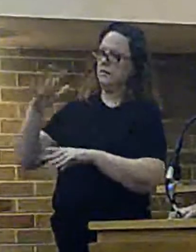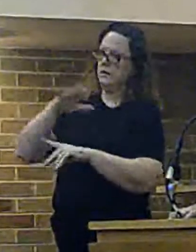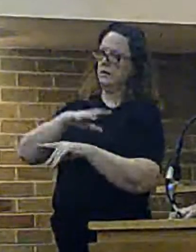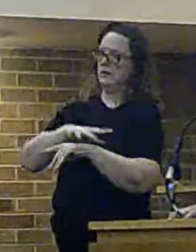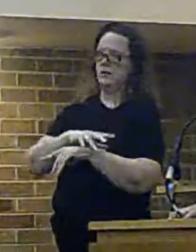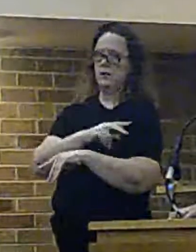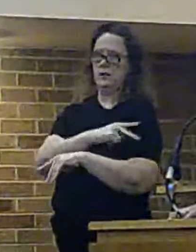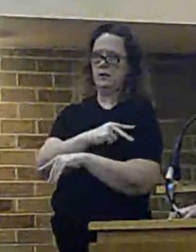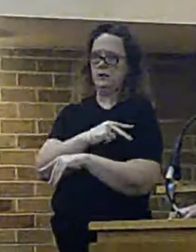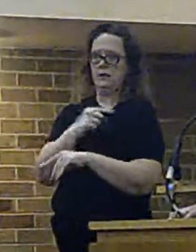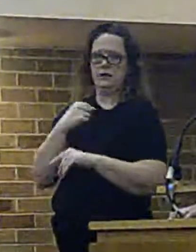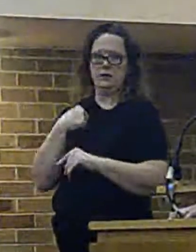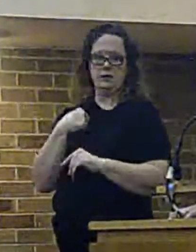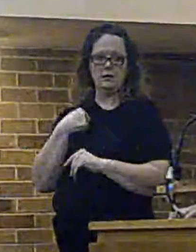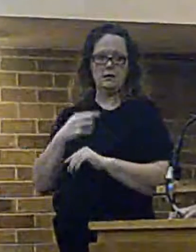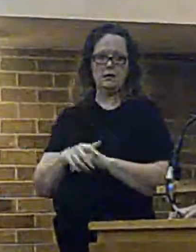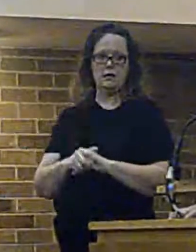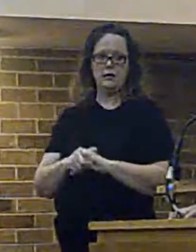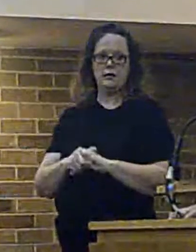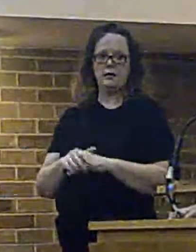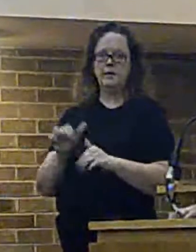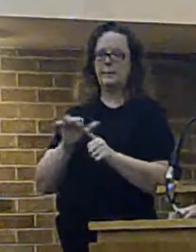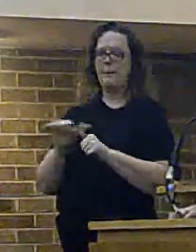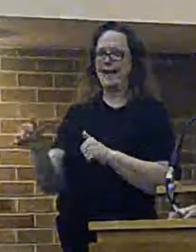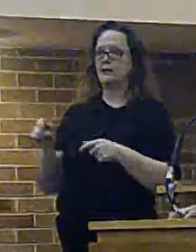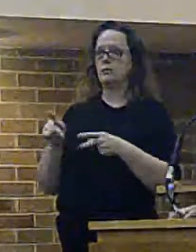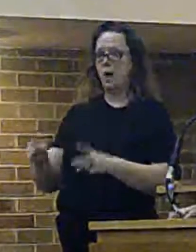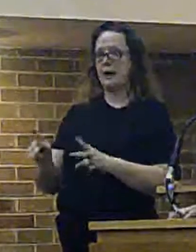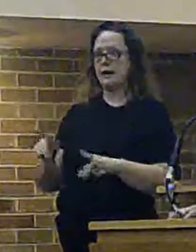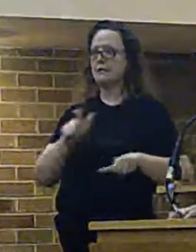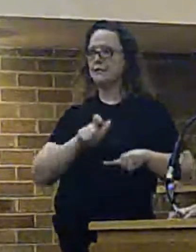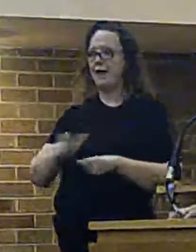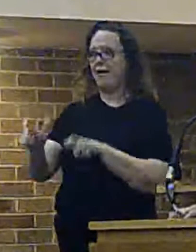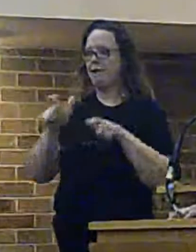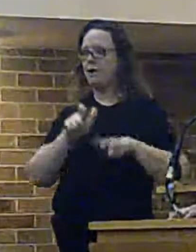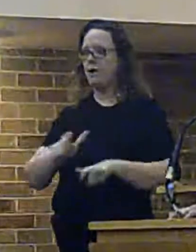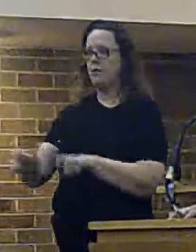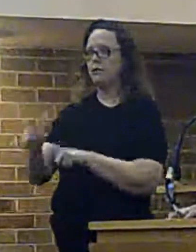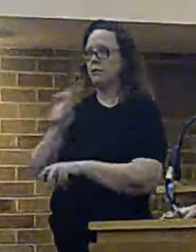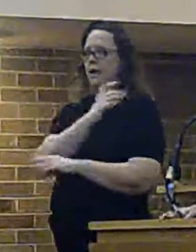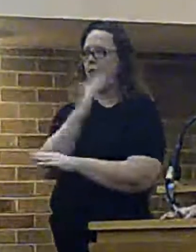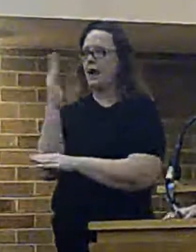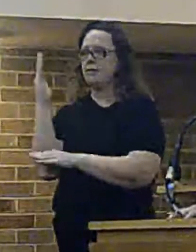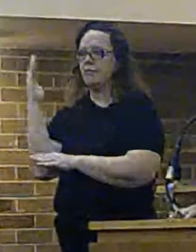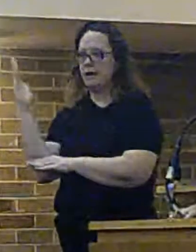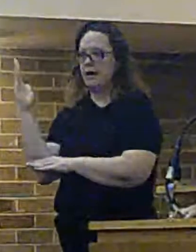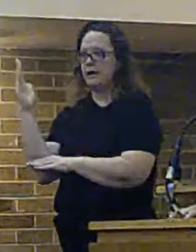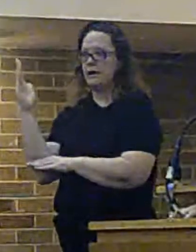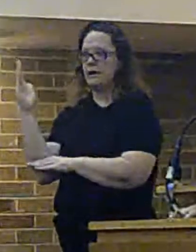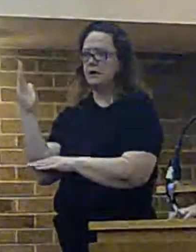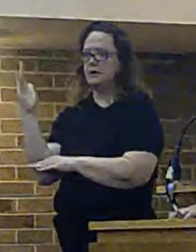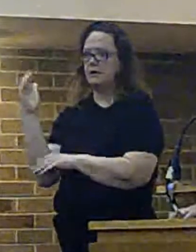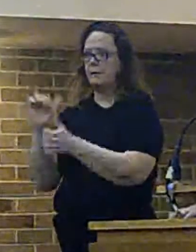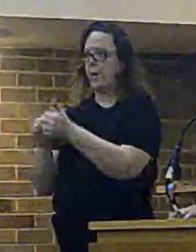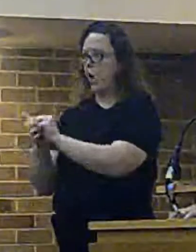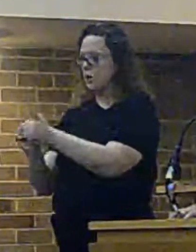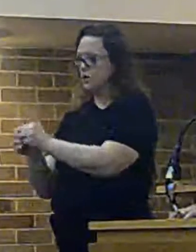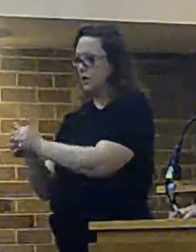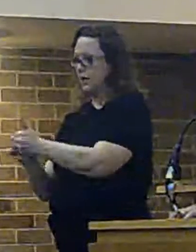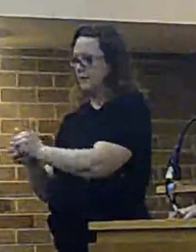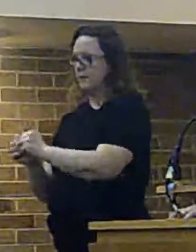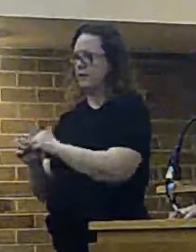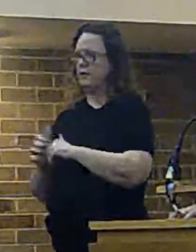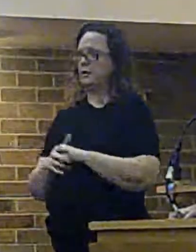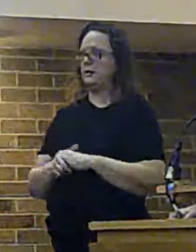probably the best chance to maintain the library would be through an endeavour such as this. Not necessarily on this piece of